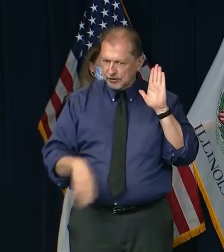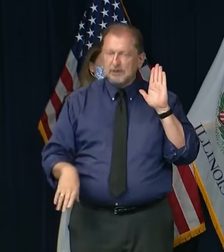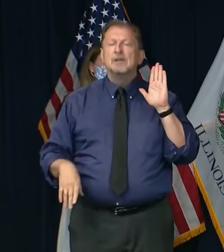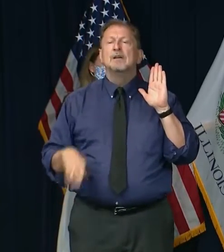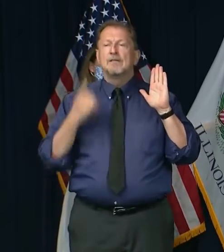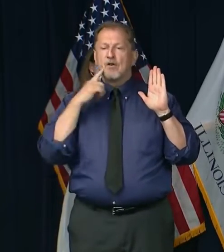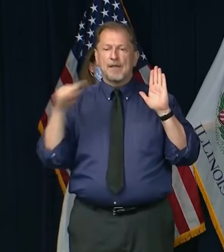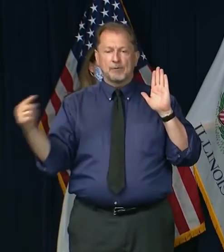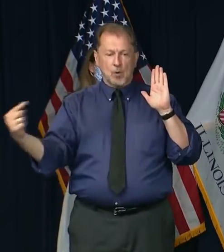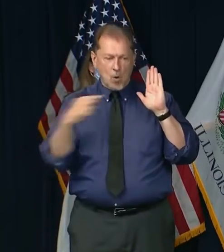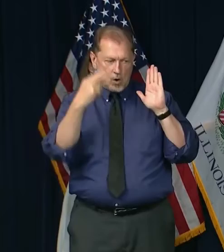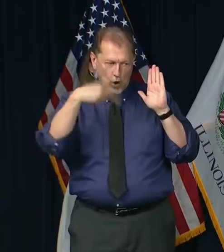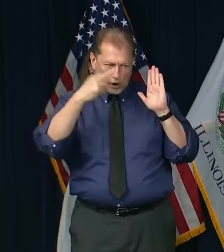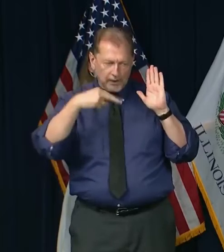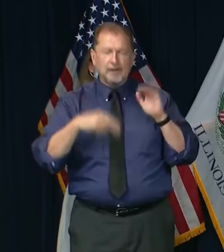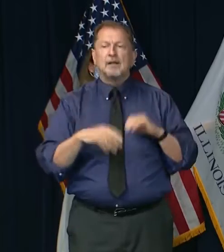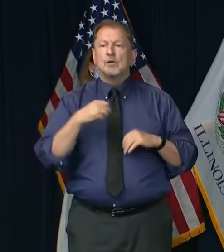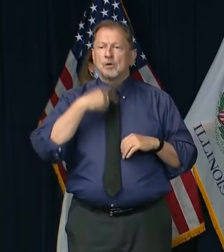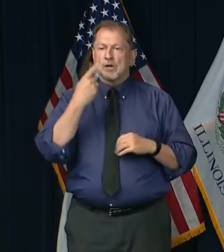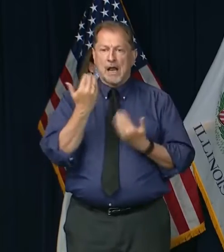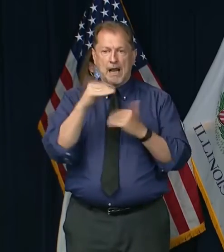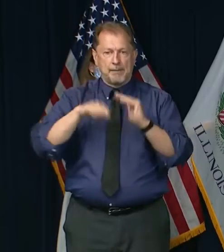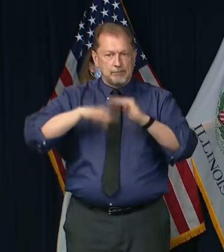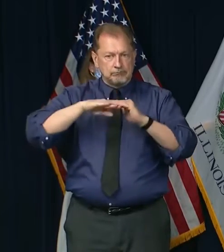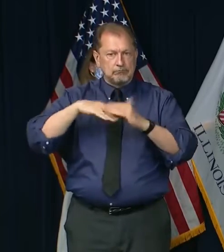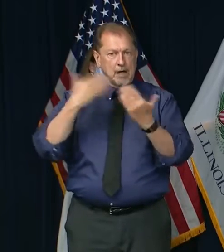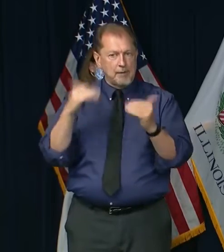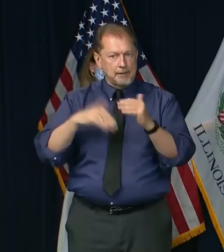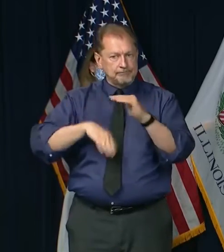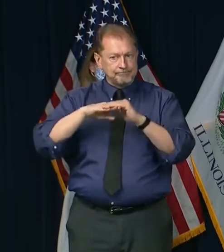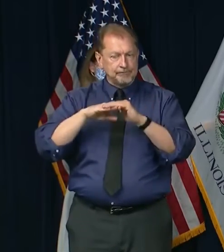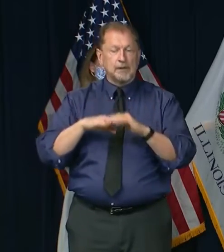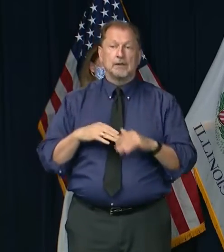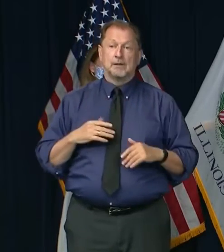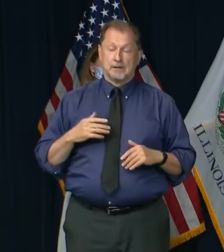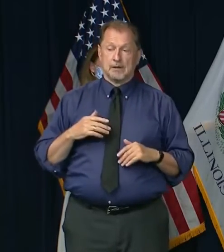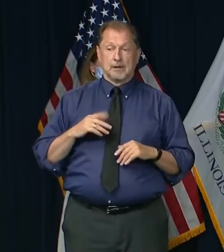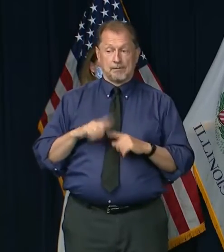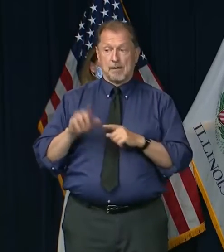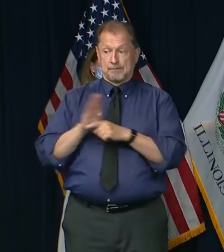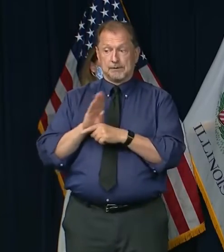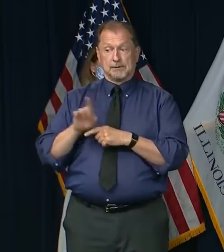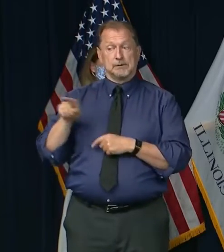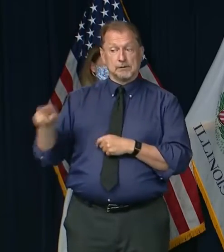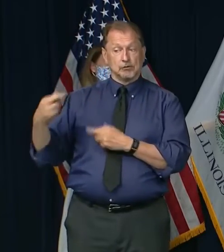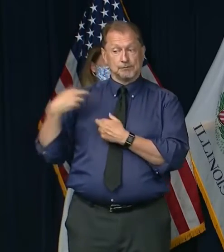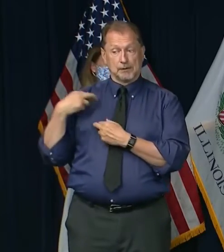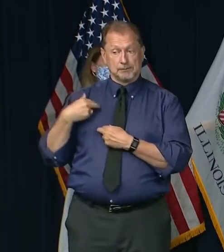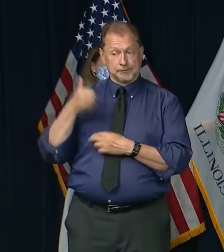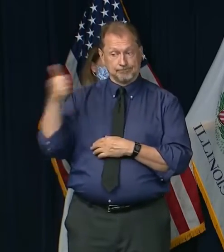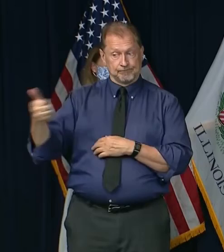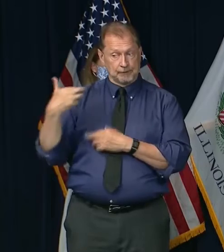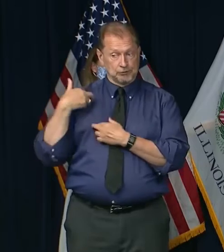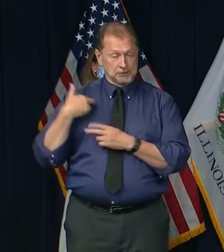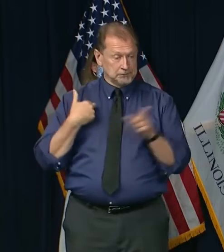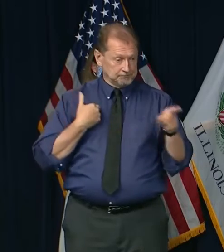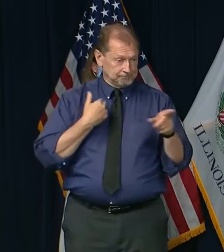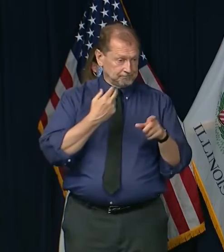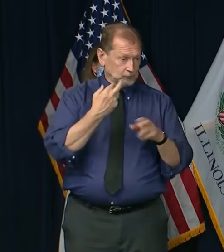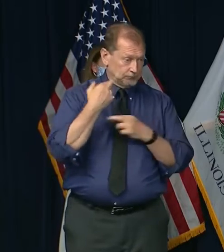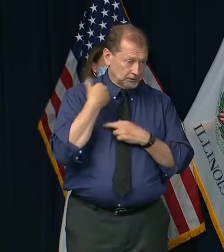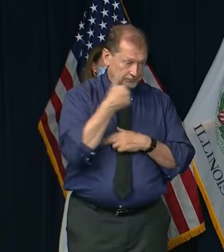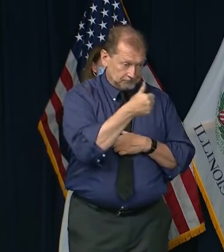and told them what the limits are. But we are expecting businesses do have to be responsible during this time period. They do